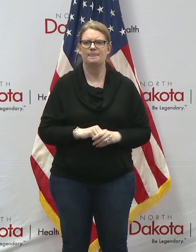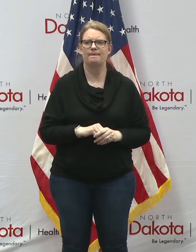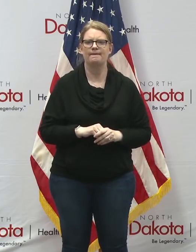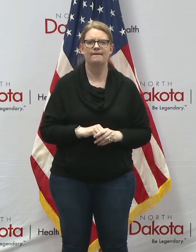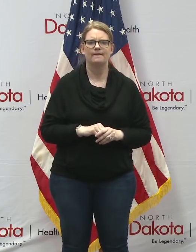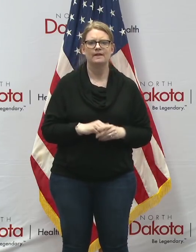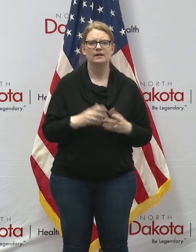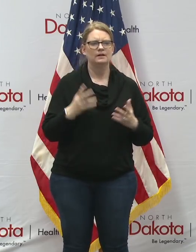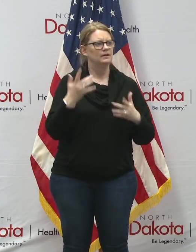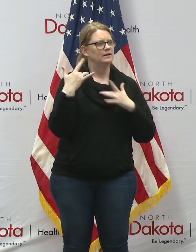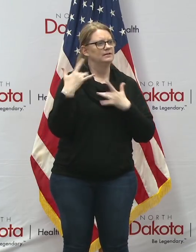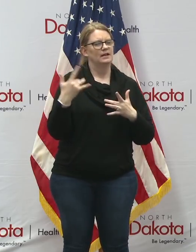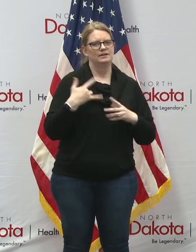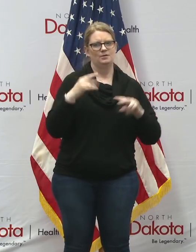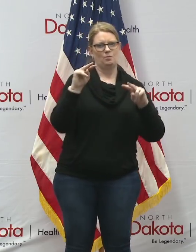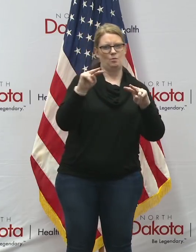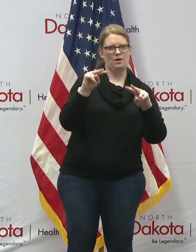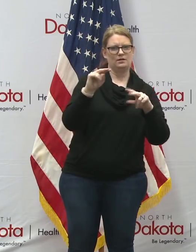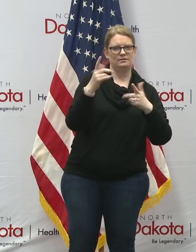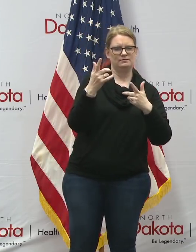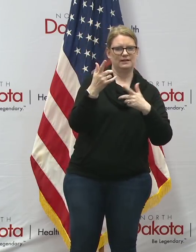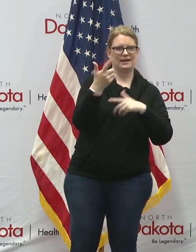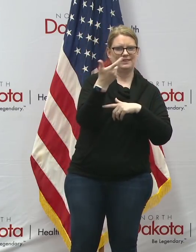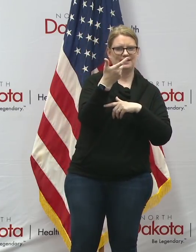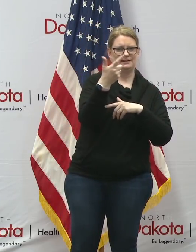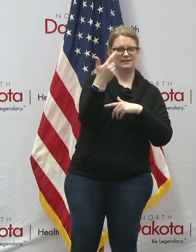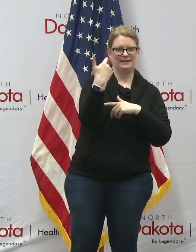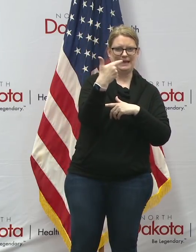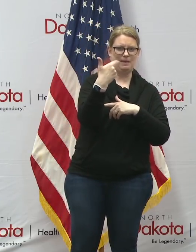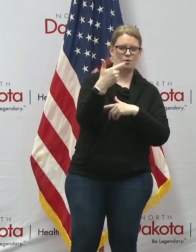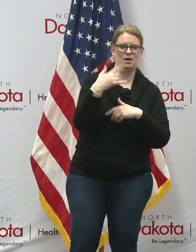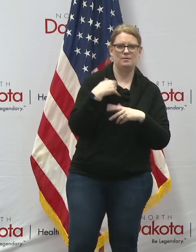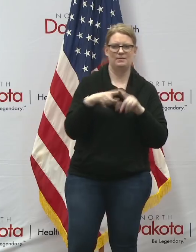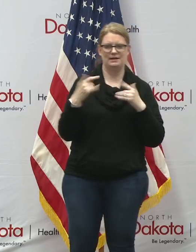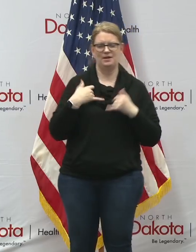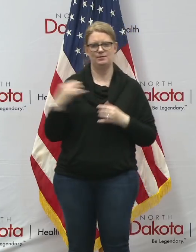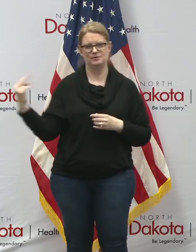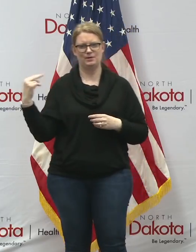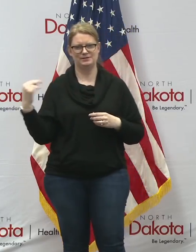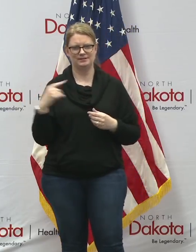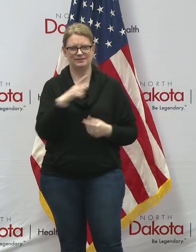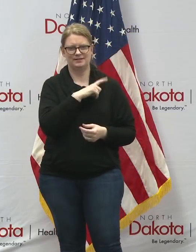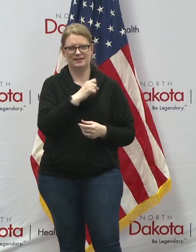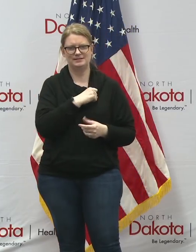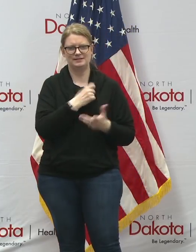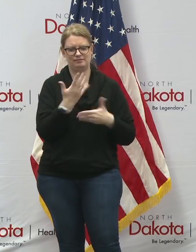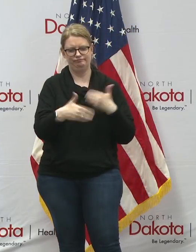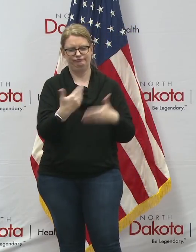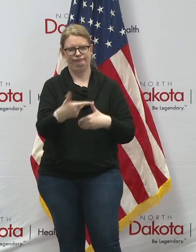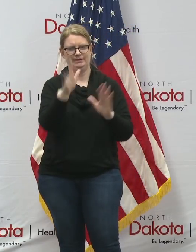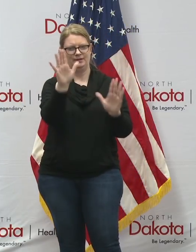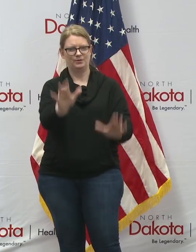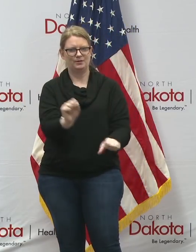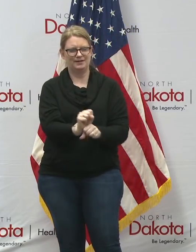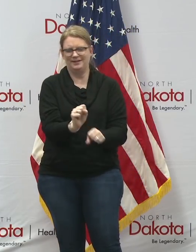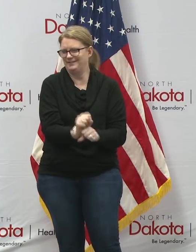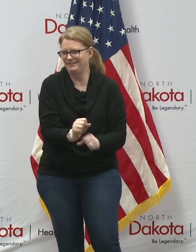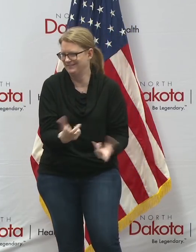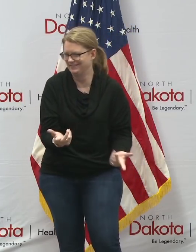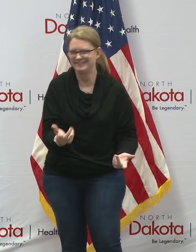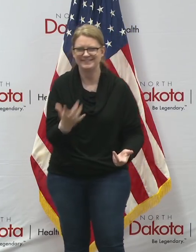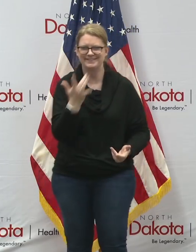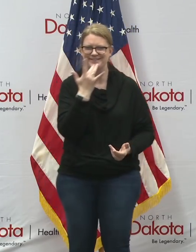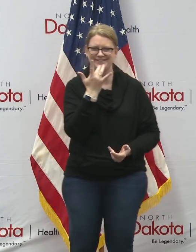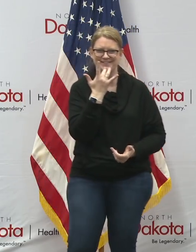i'm looking at the camera and i don't get a chance to see lindsay behind me while the attorney general speaking i got a chance to uh watch lindsay do her great work and my favorite